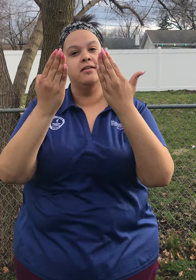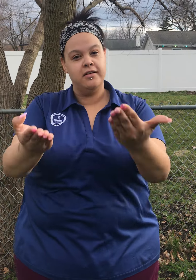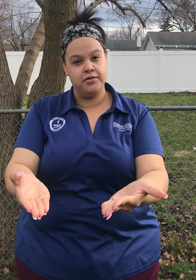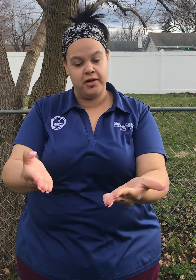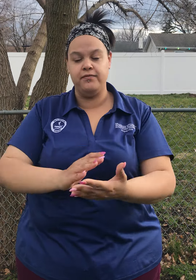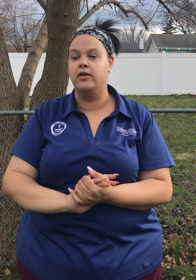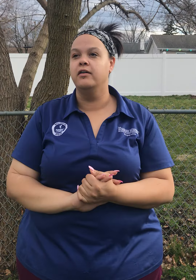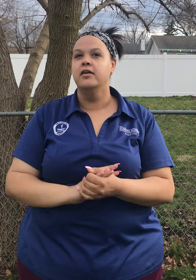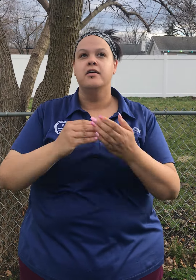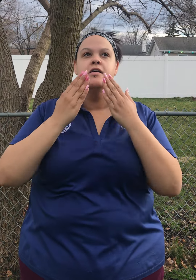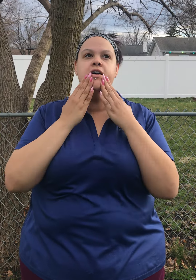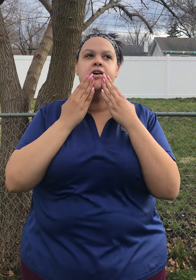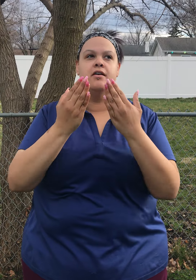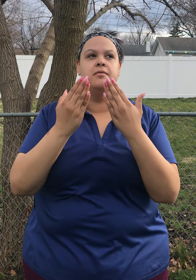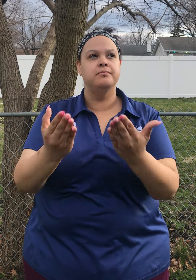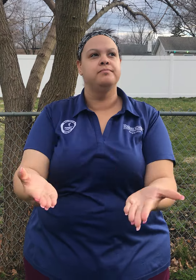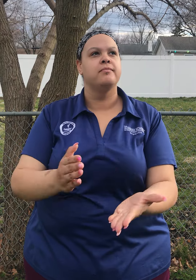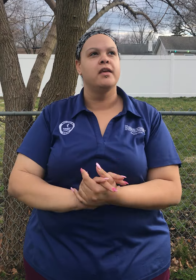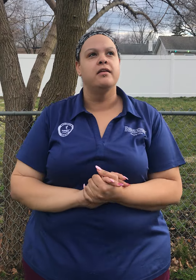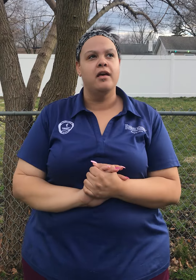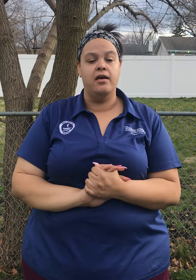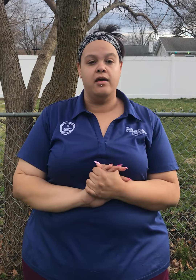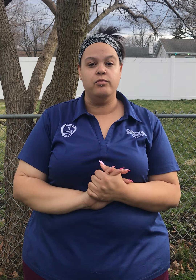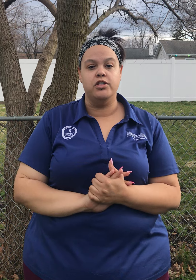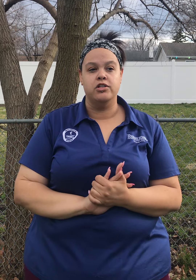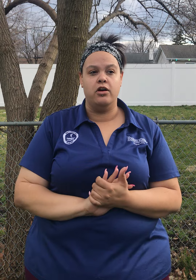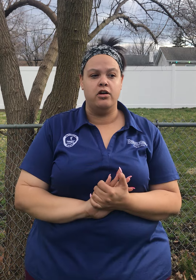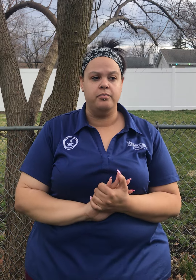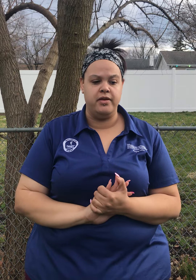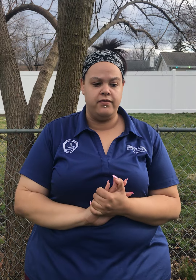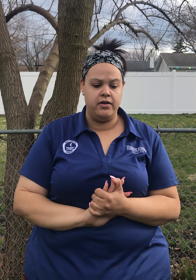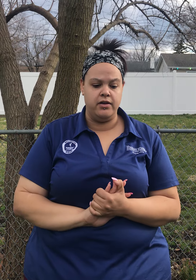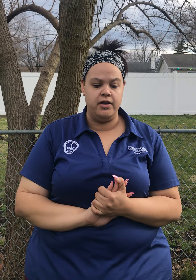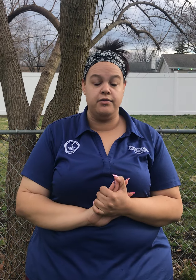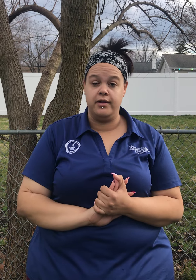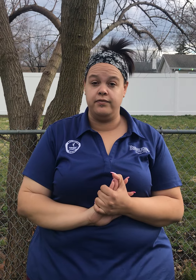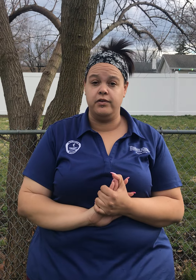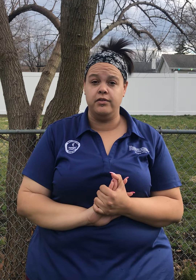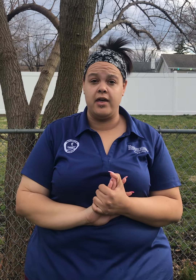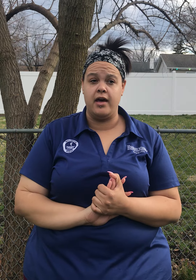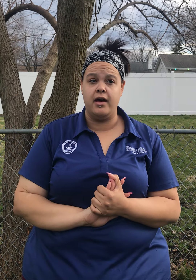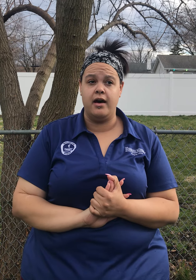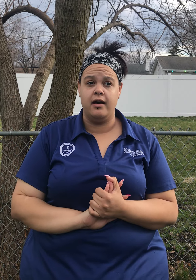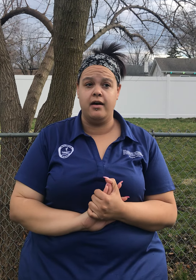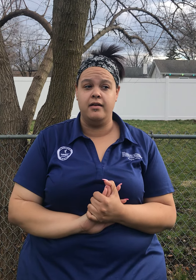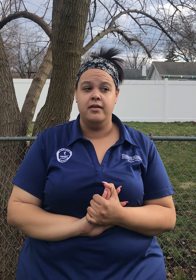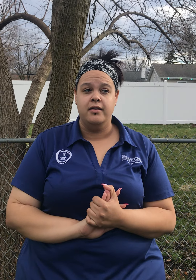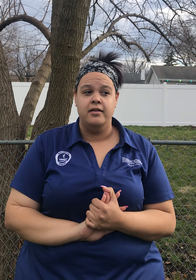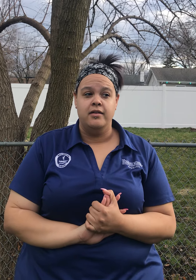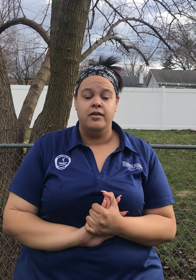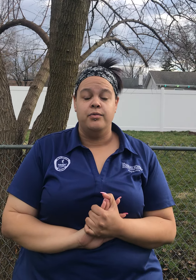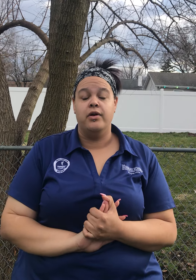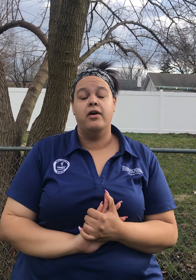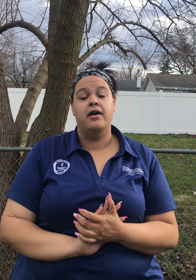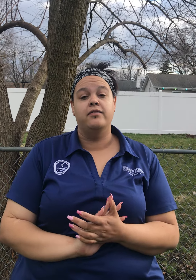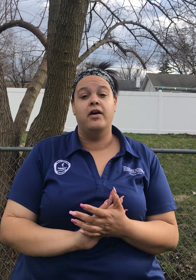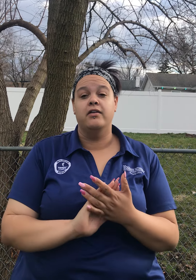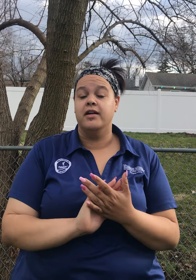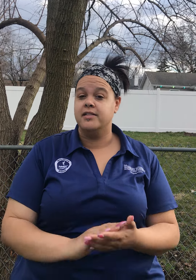grateful and we should all be very grateful that we all have our nice